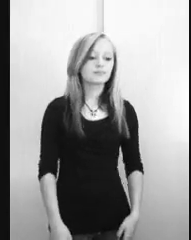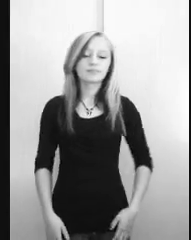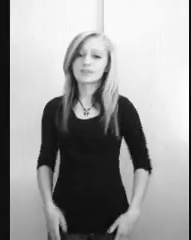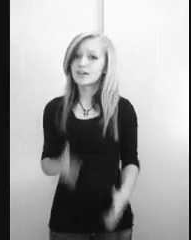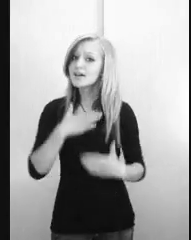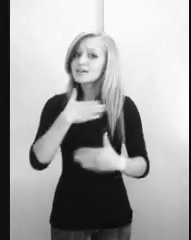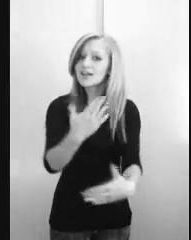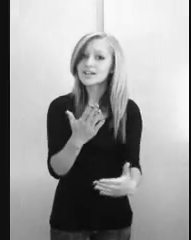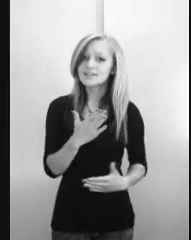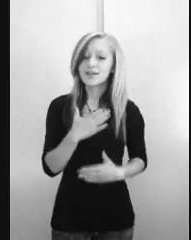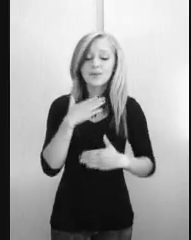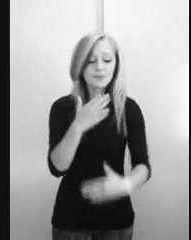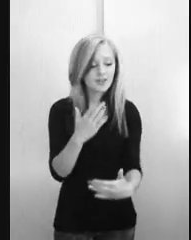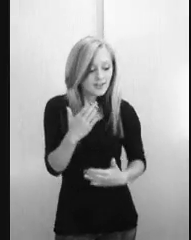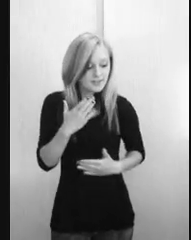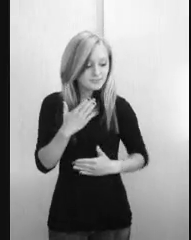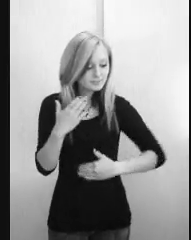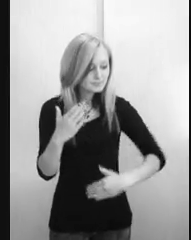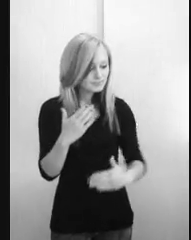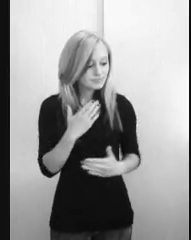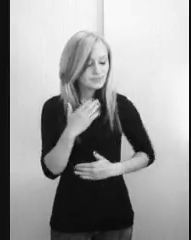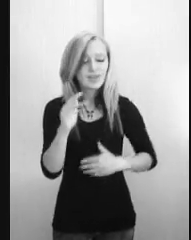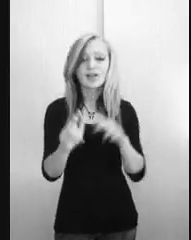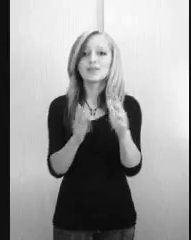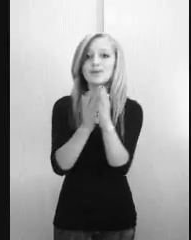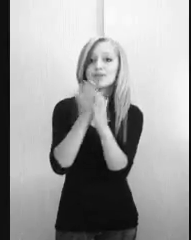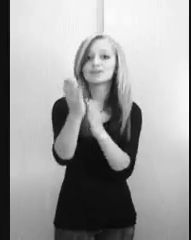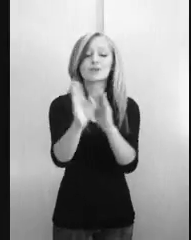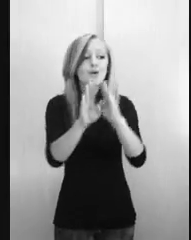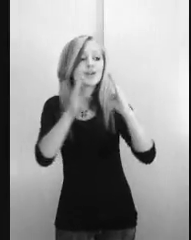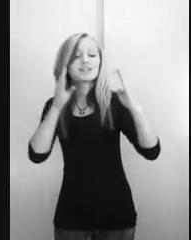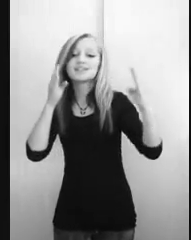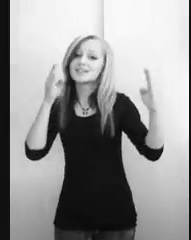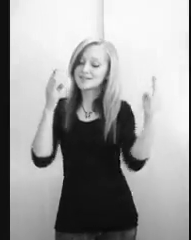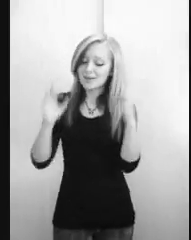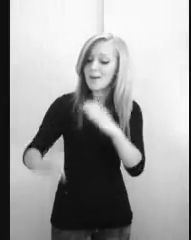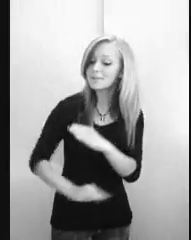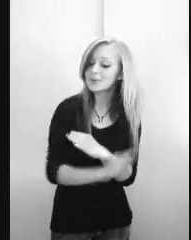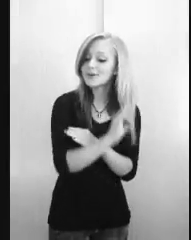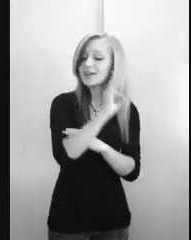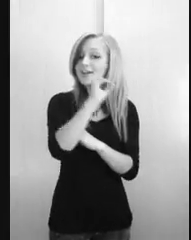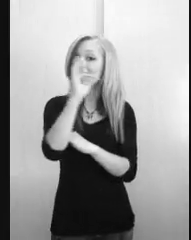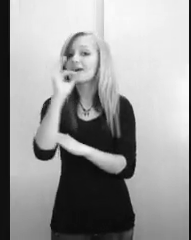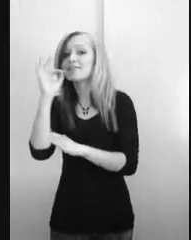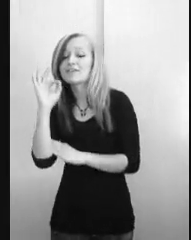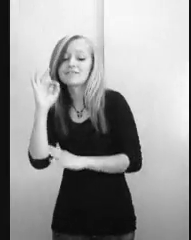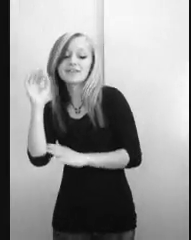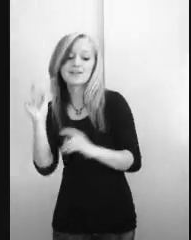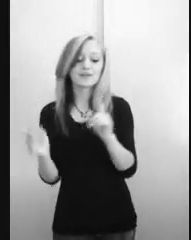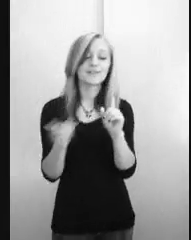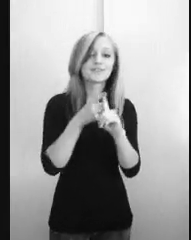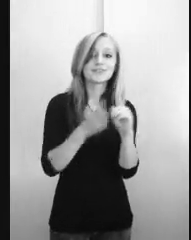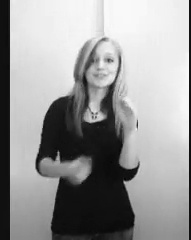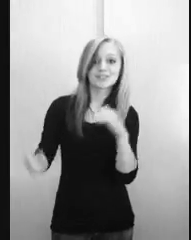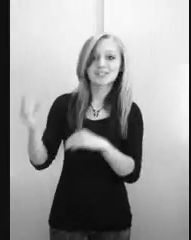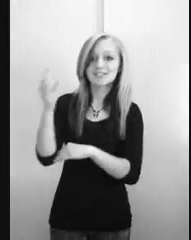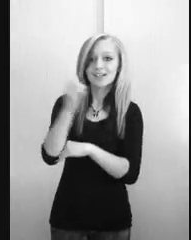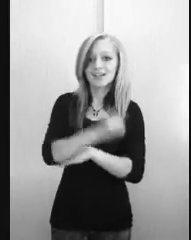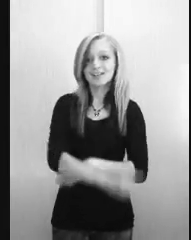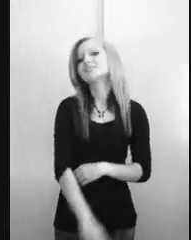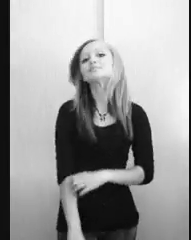Take a deep breath and walk through the doors, it's the morning of your very first day.